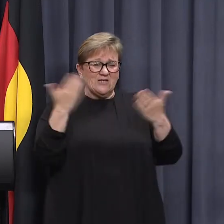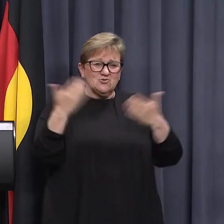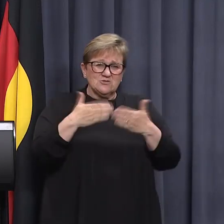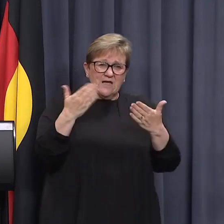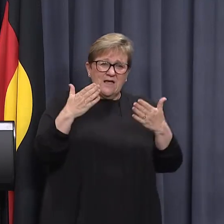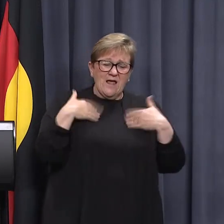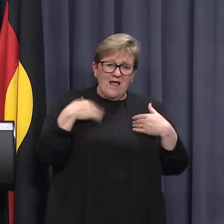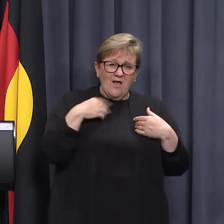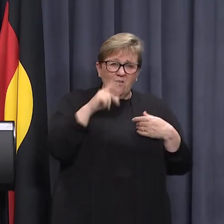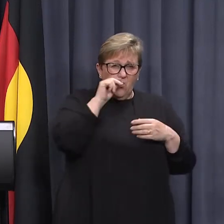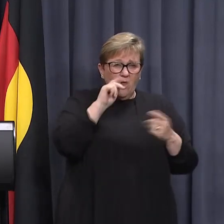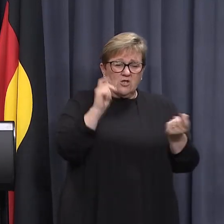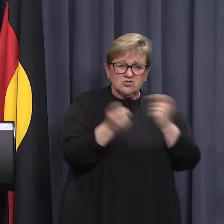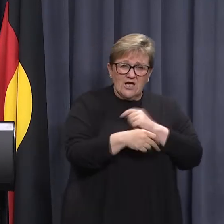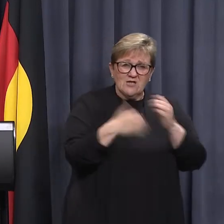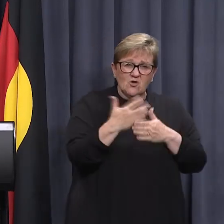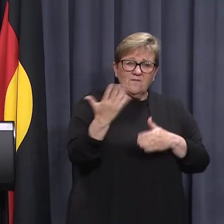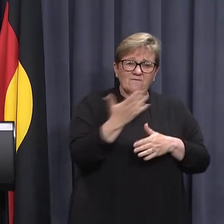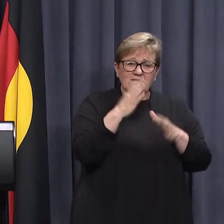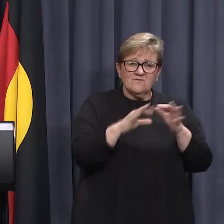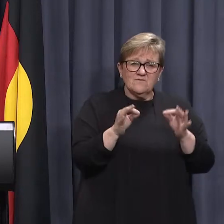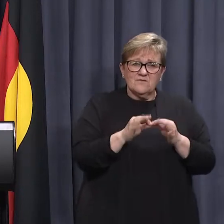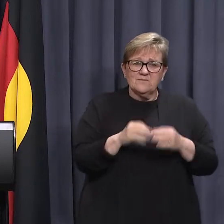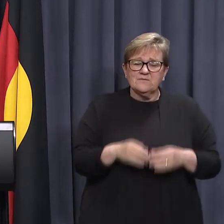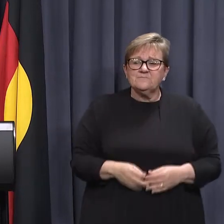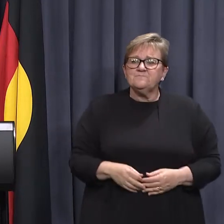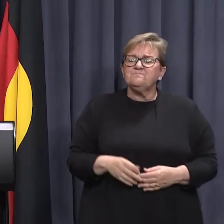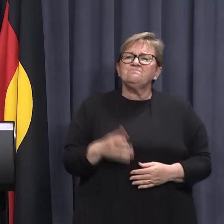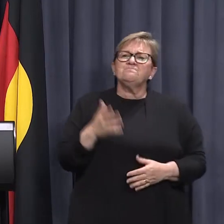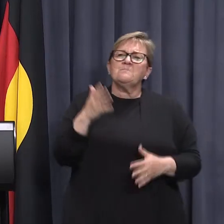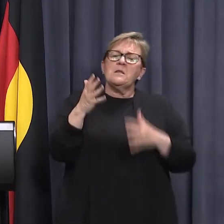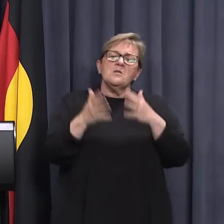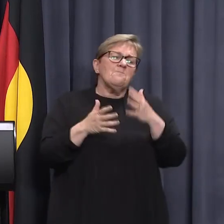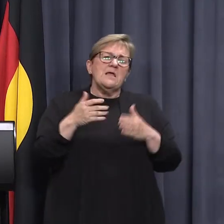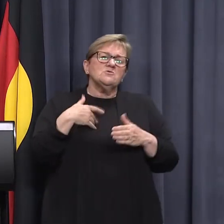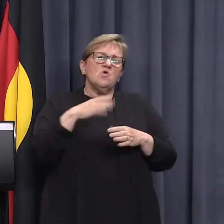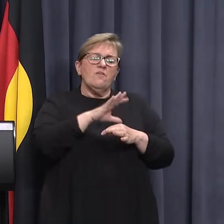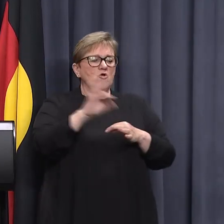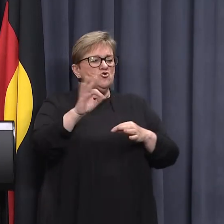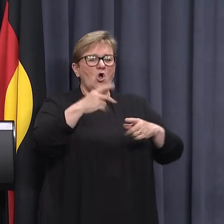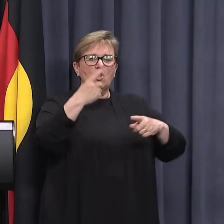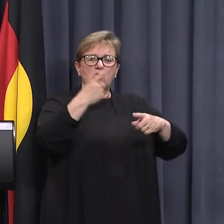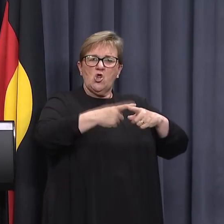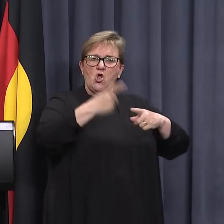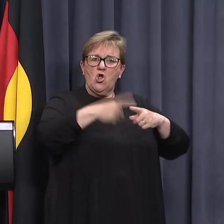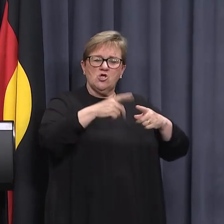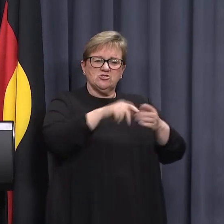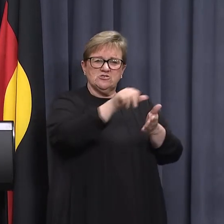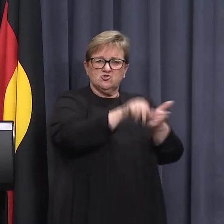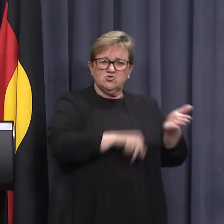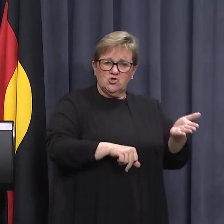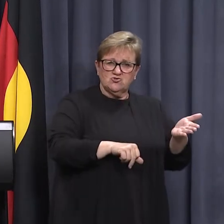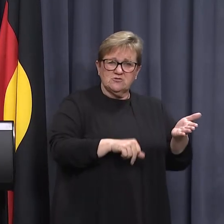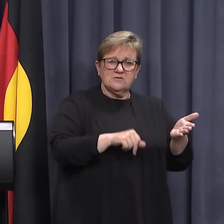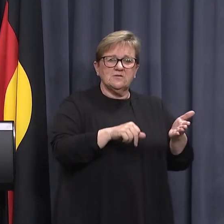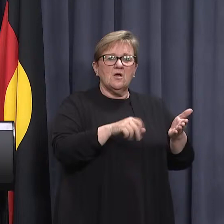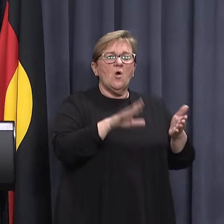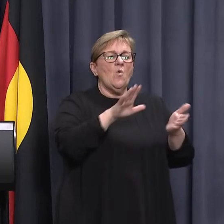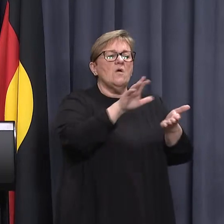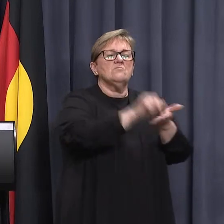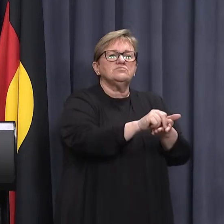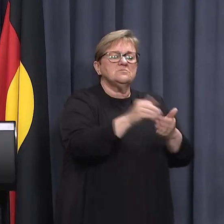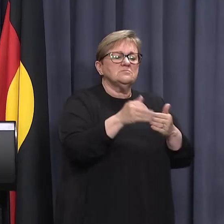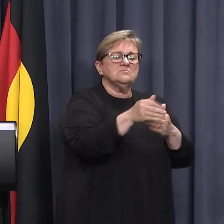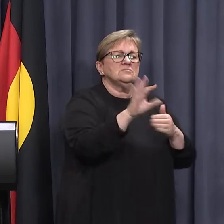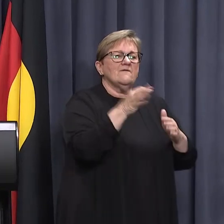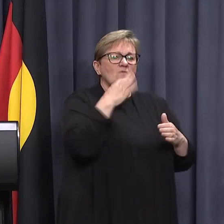able to be dealt with by the health system when Omicron? Recalibrating means non-urgent surgery, for example, wouldn't be booked for a